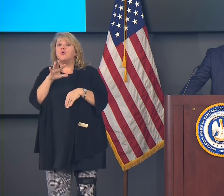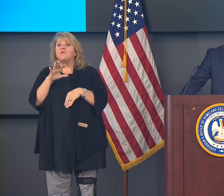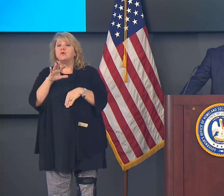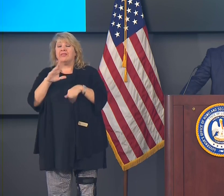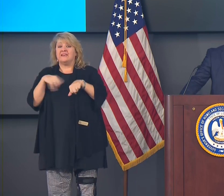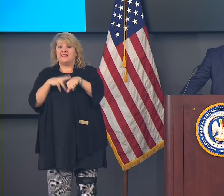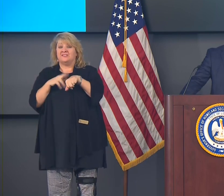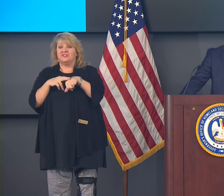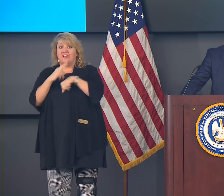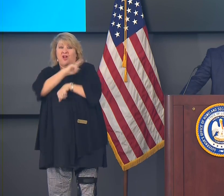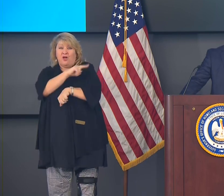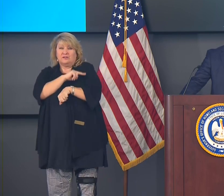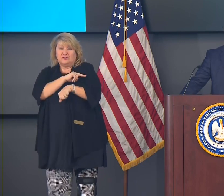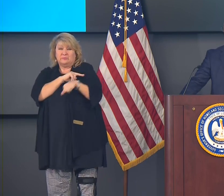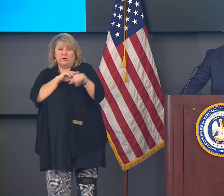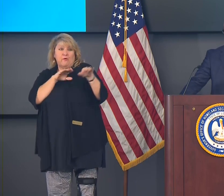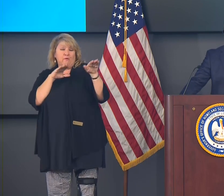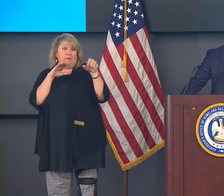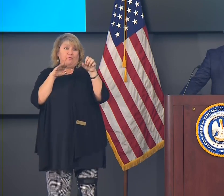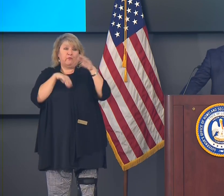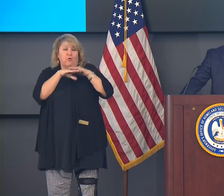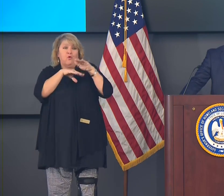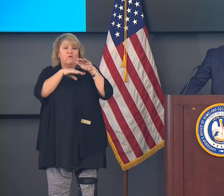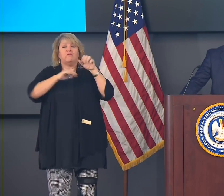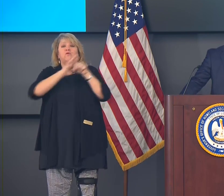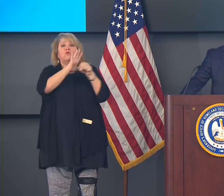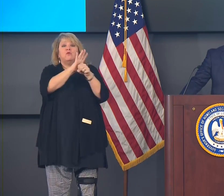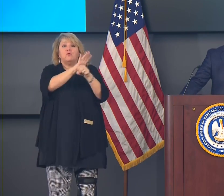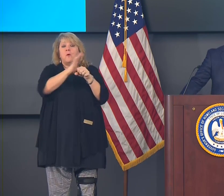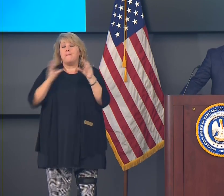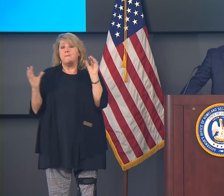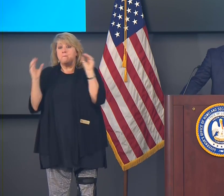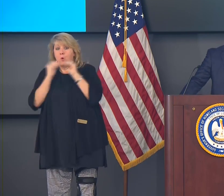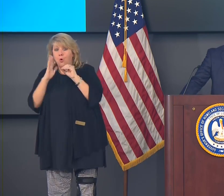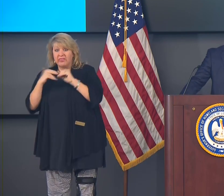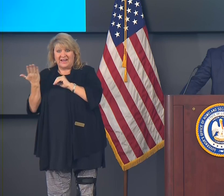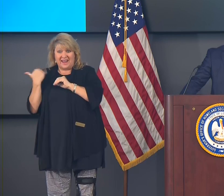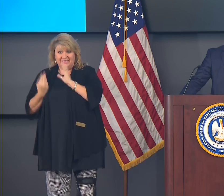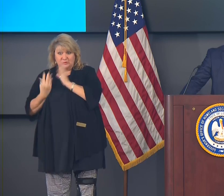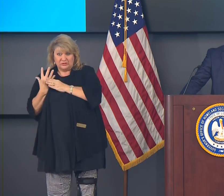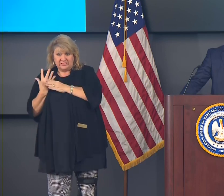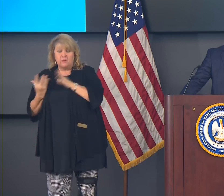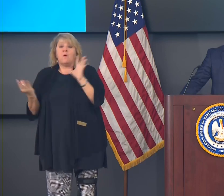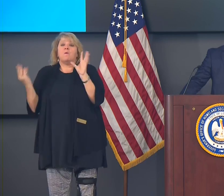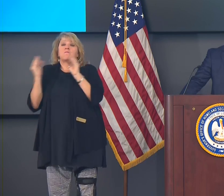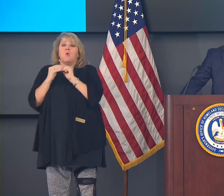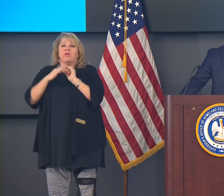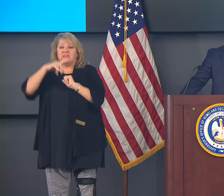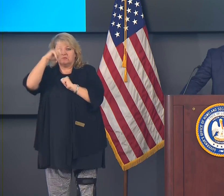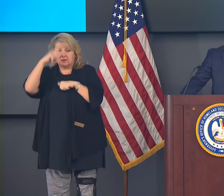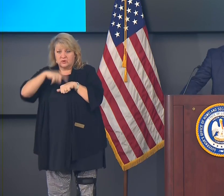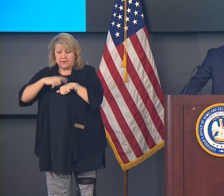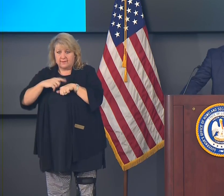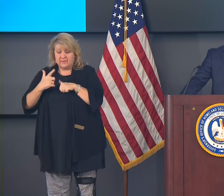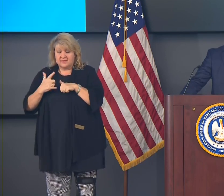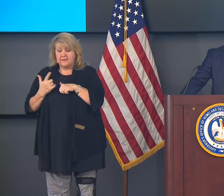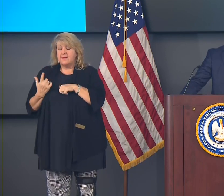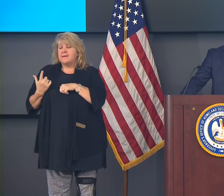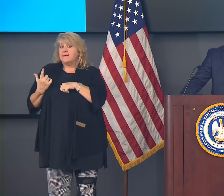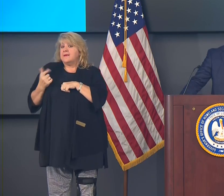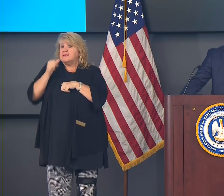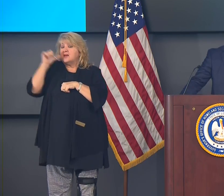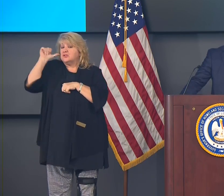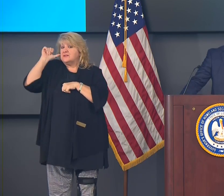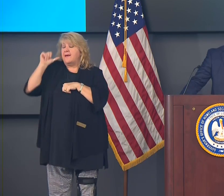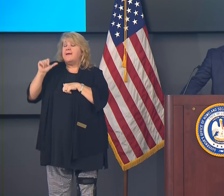higher than the spring surge, higher than the summer surge. Yesterday, the United States added more than